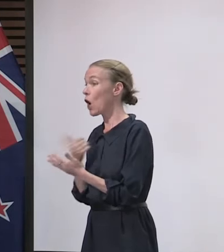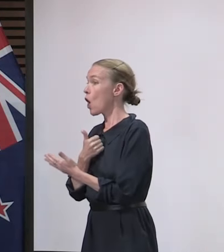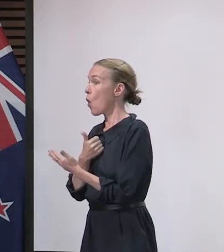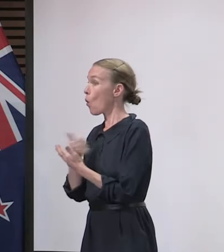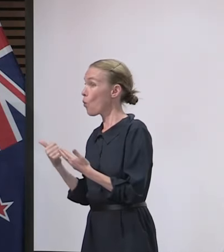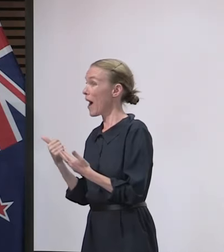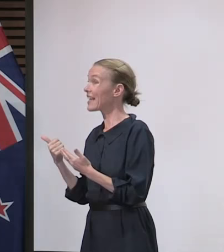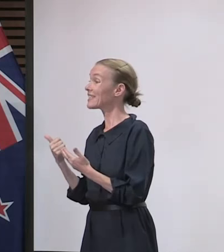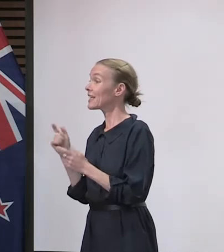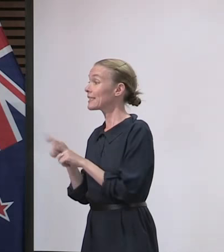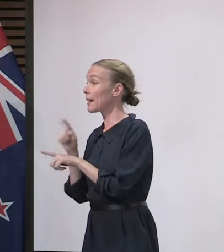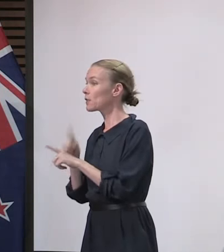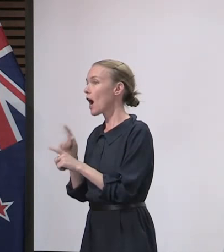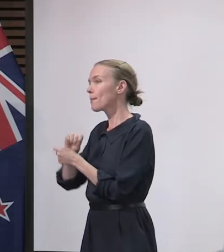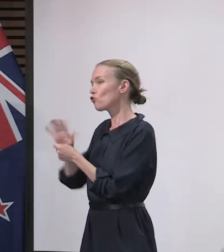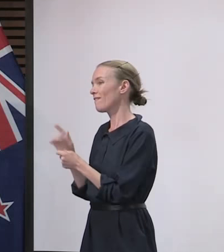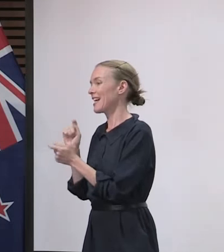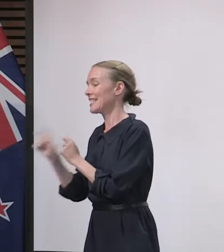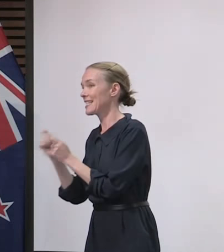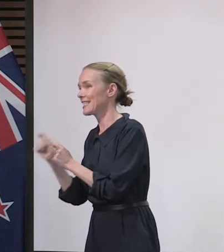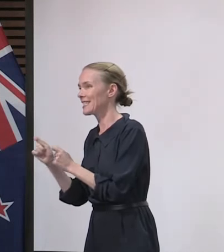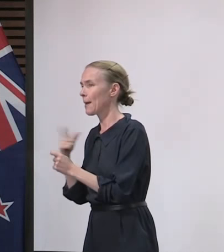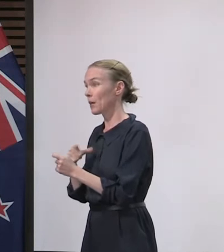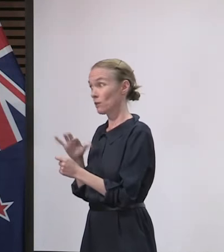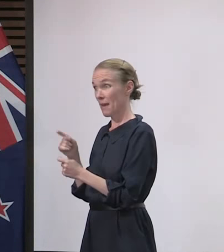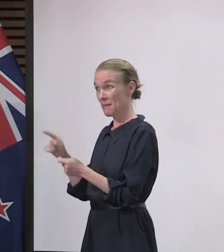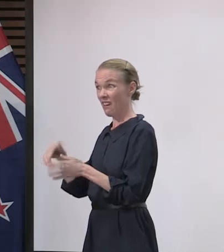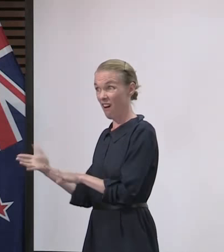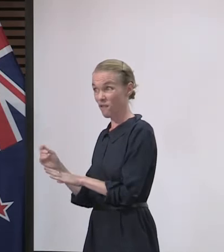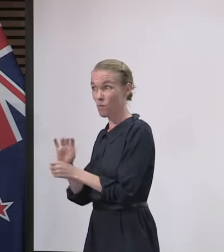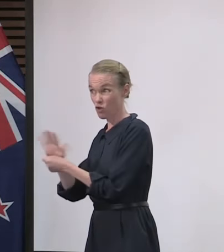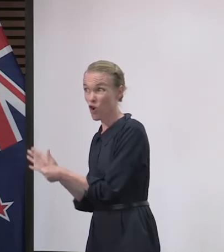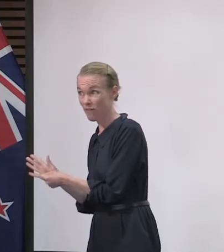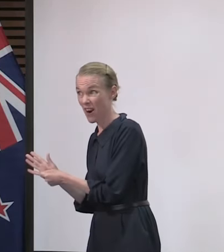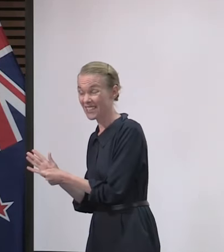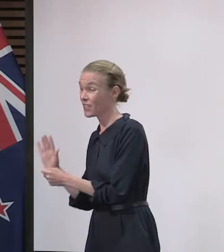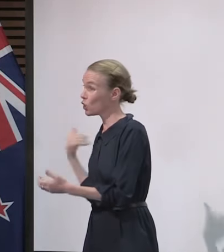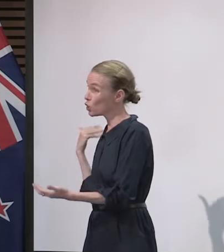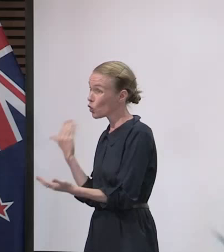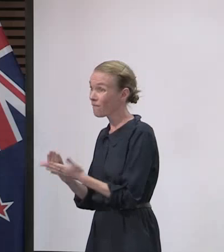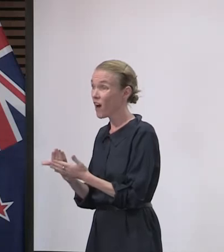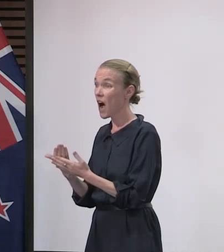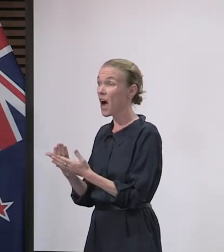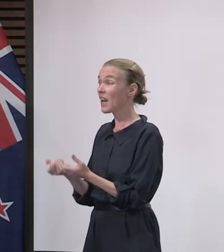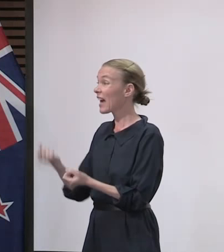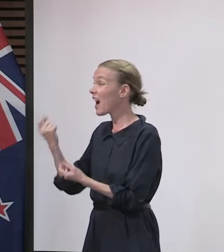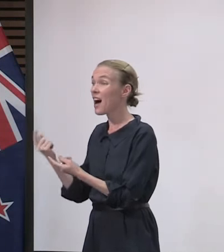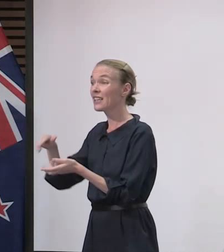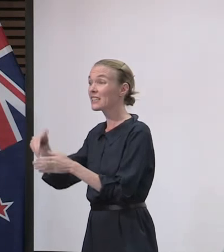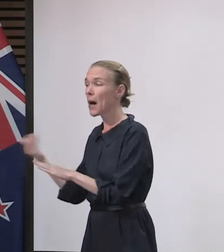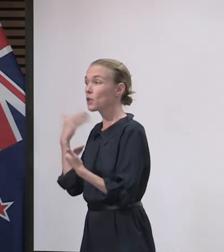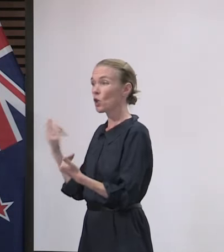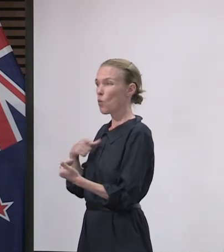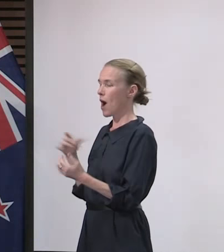checking that we're not missing any cases out in the community, and all those tests have come back negative. Aaron's question about the